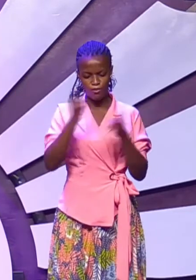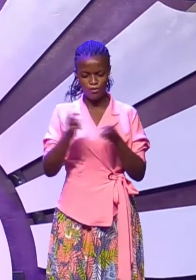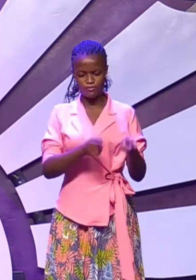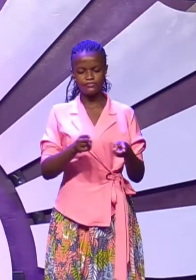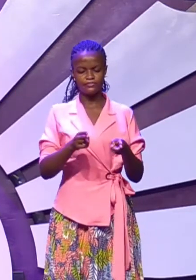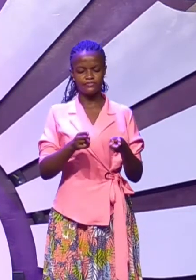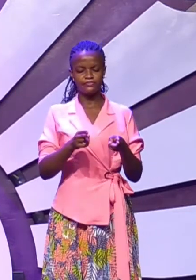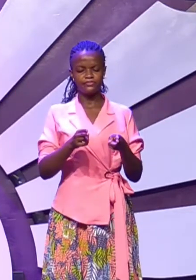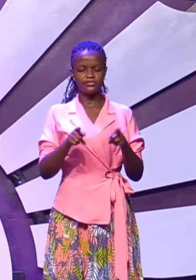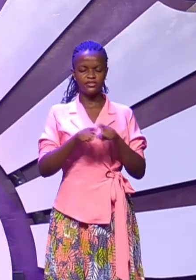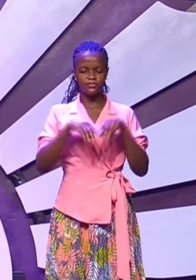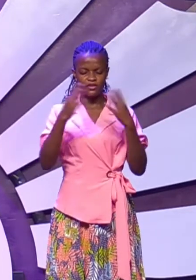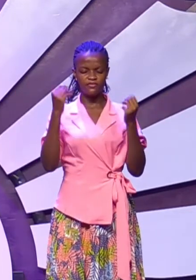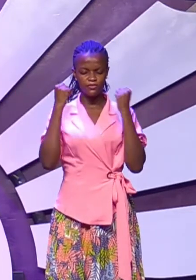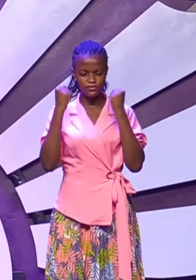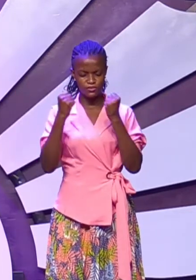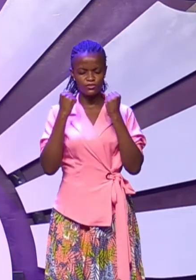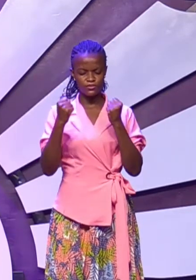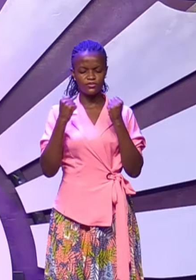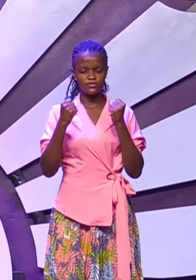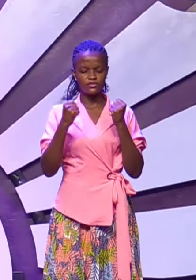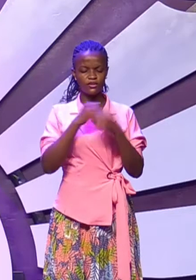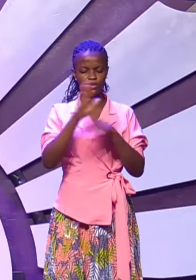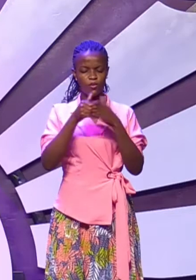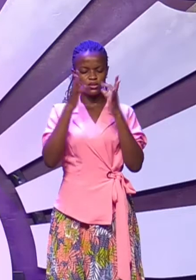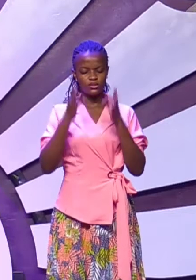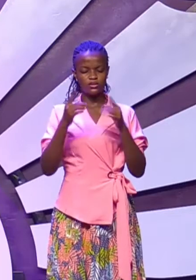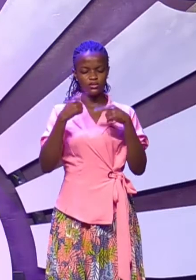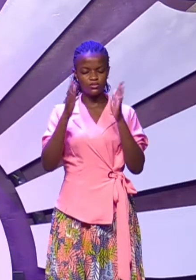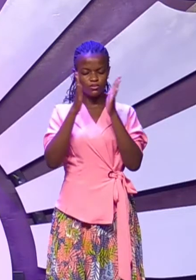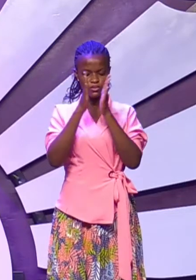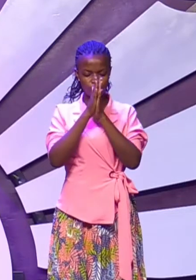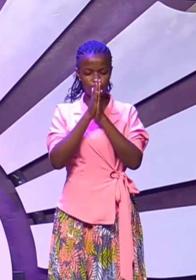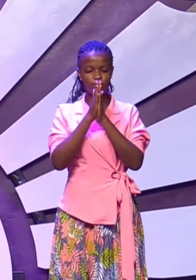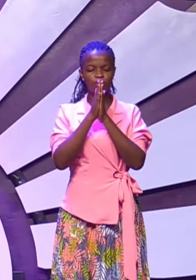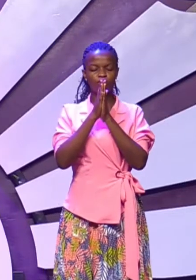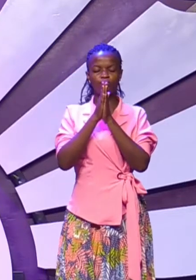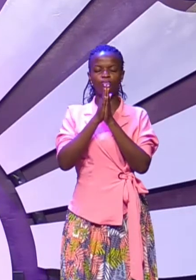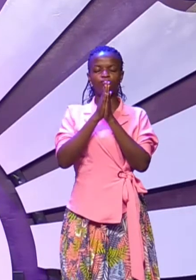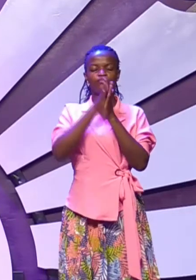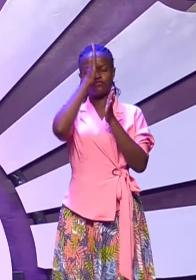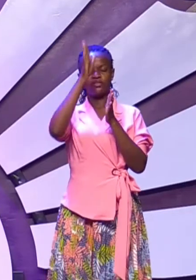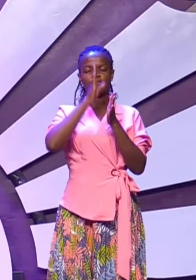mwesu uvi. Strengthen them. Baze mwamanyi. And all these things, Father, I pray that you will be glorified.